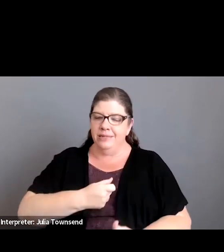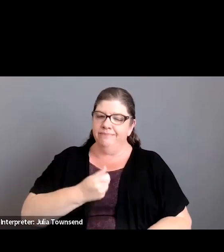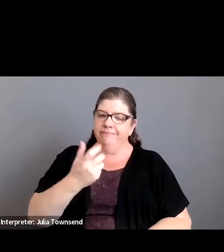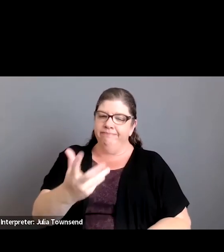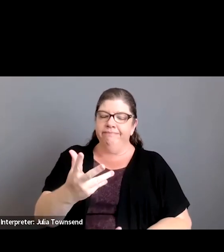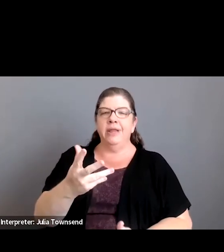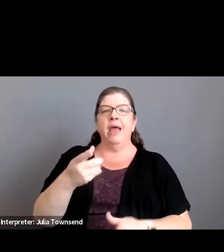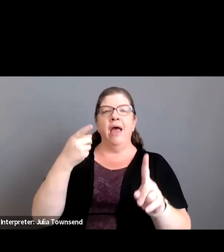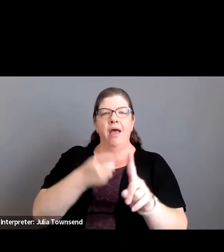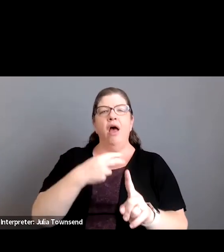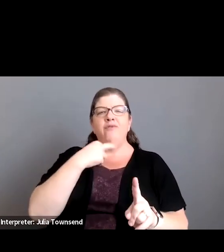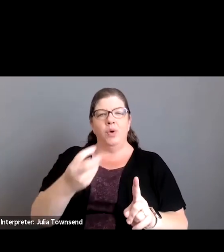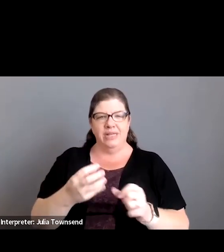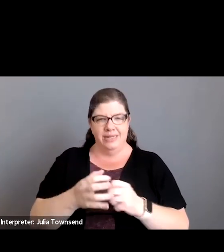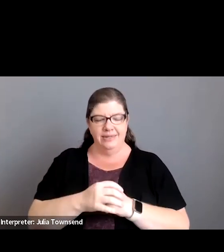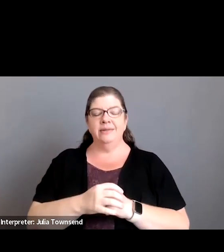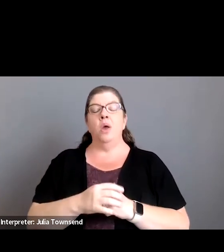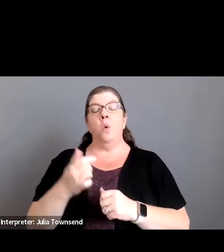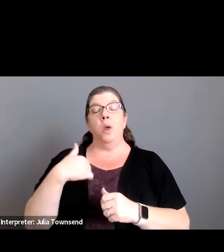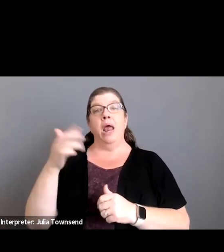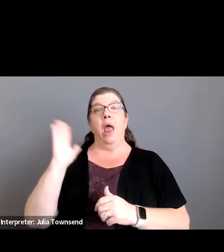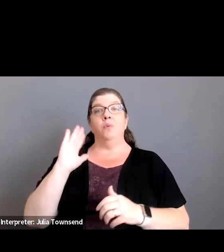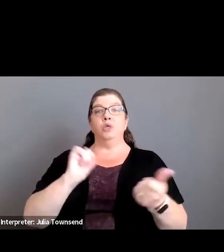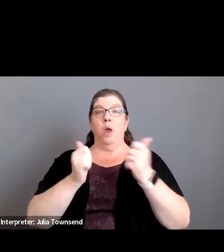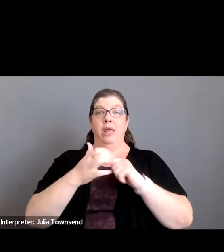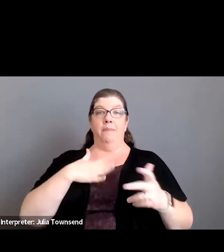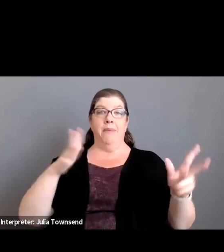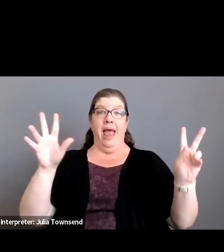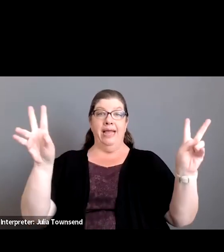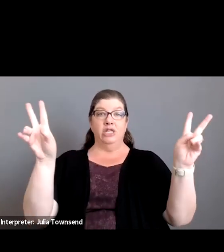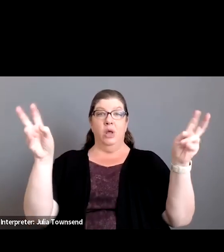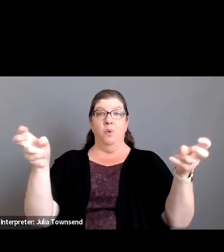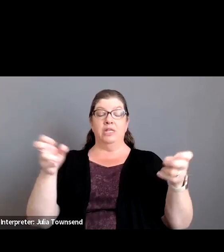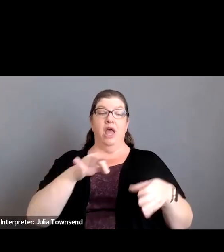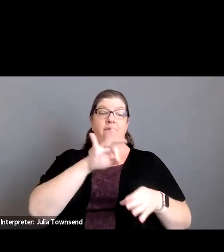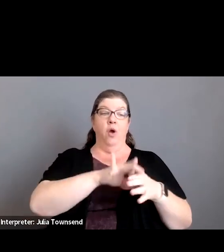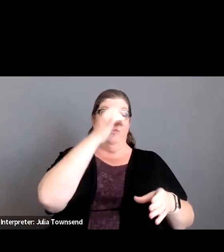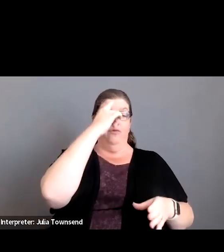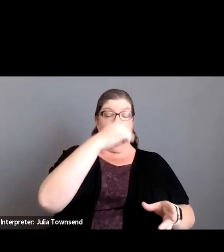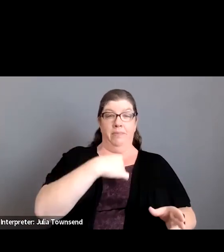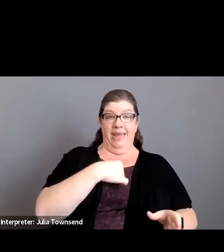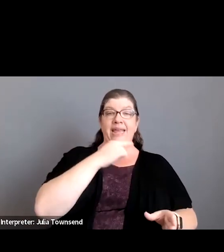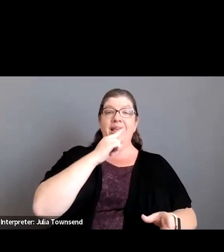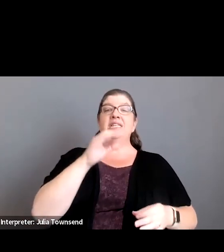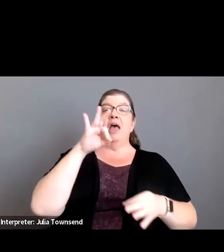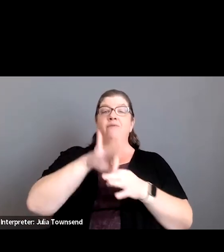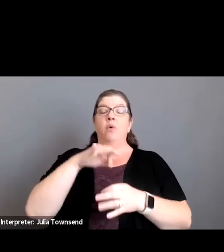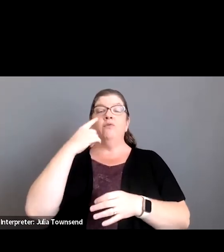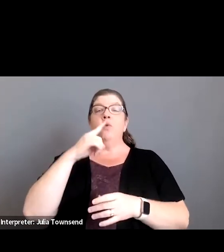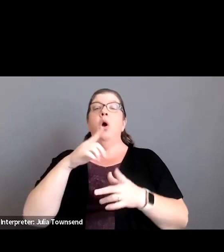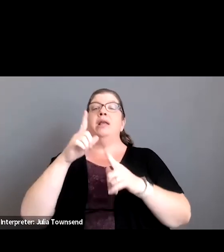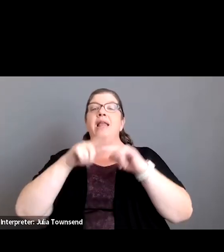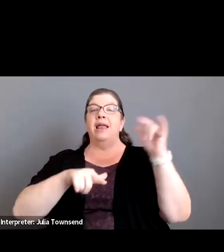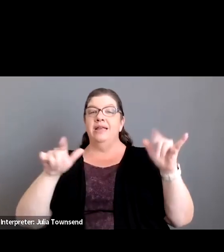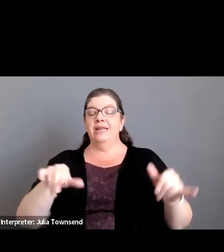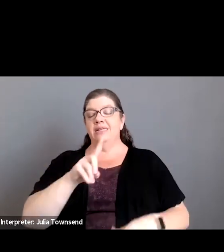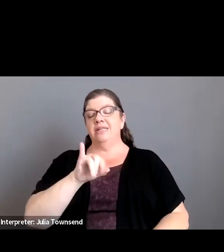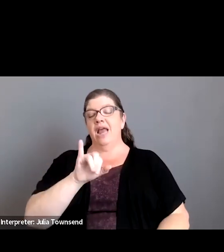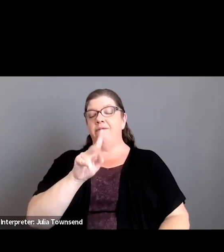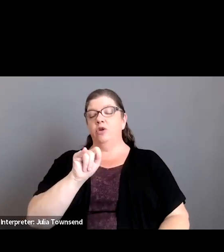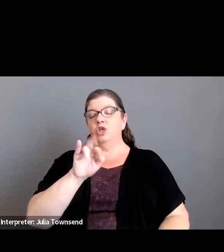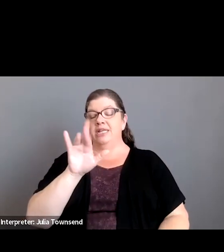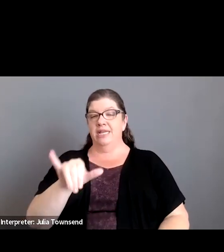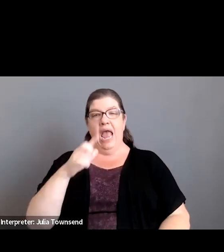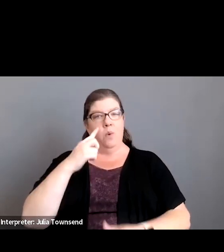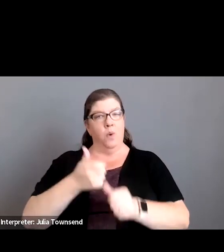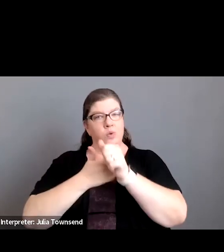and when i was running my slogan was a vote for me is a vote for a diversity and i want